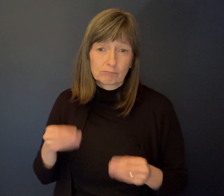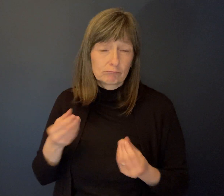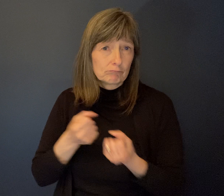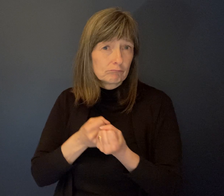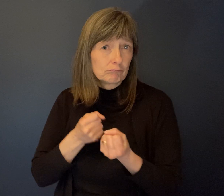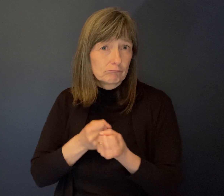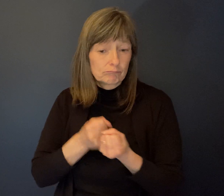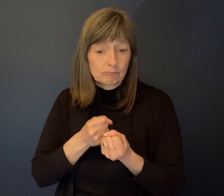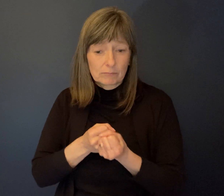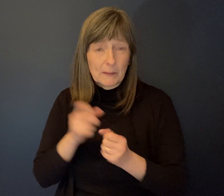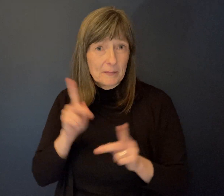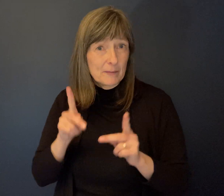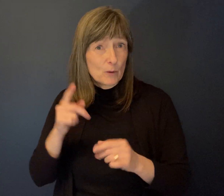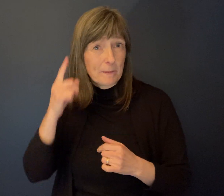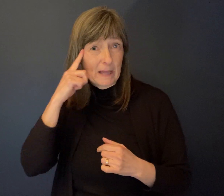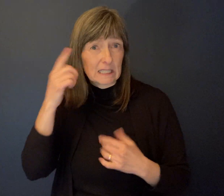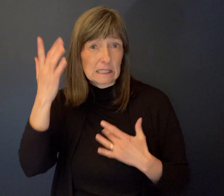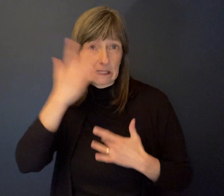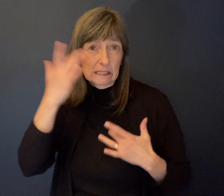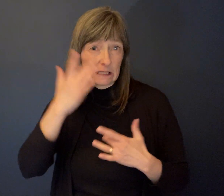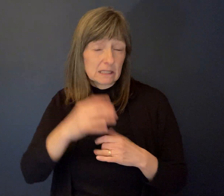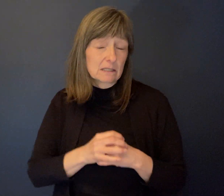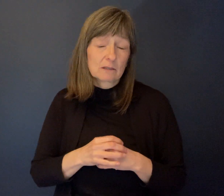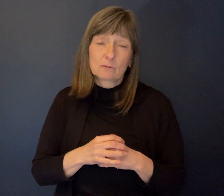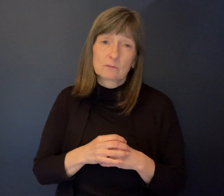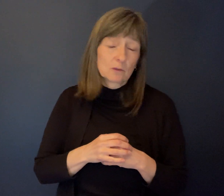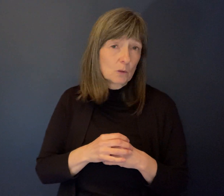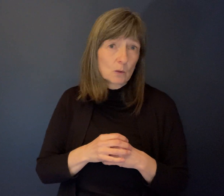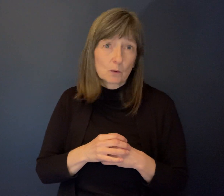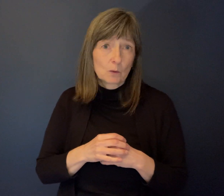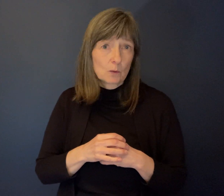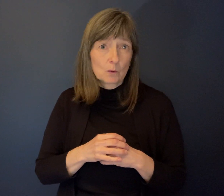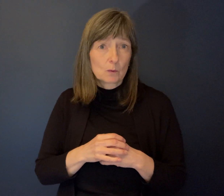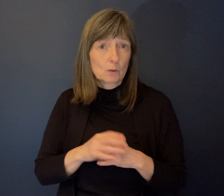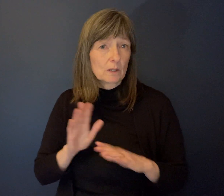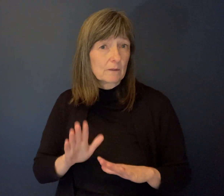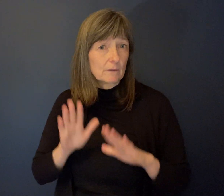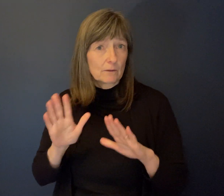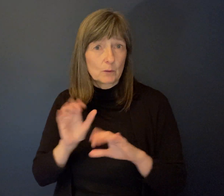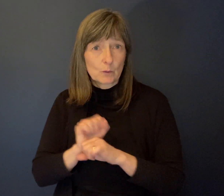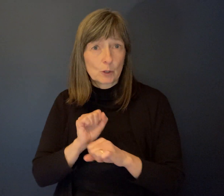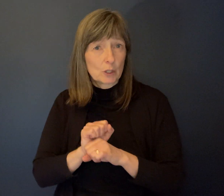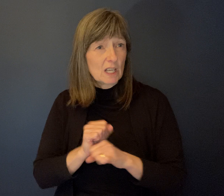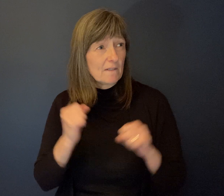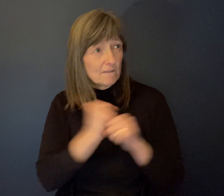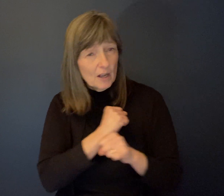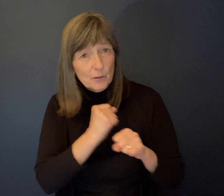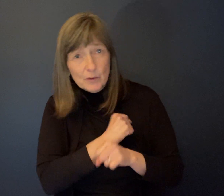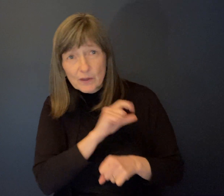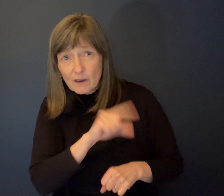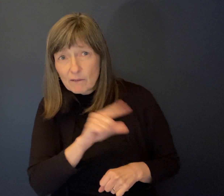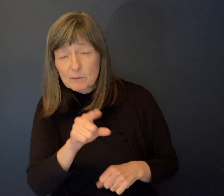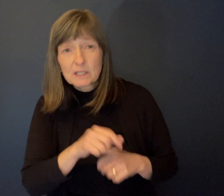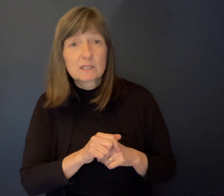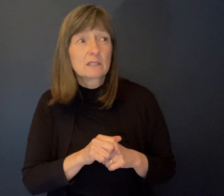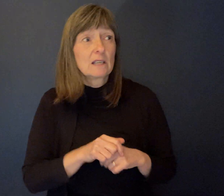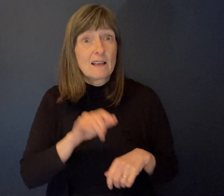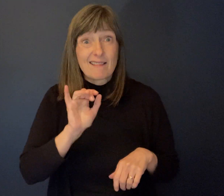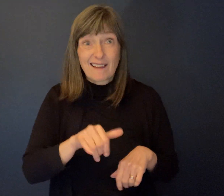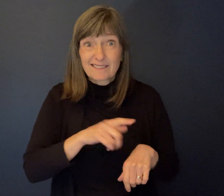who are experiencing mental illness and living with mental illness. mean, he, he fought bureaucracy. He was fighting at a time when Newfoundland wasn't even a province in or